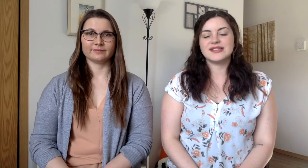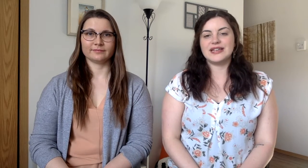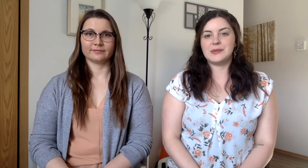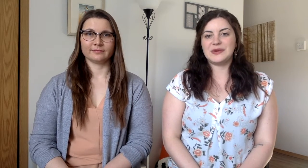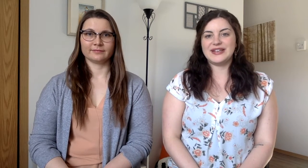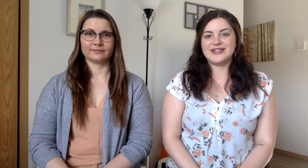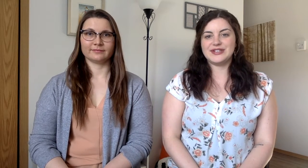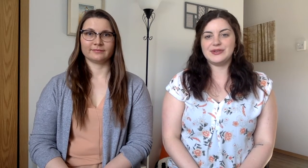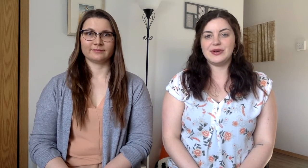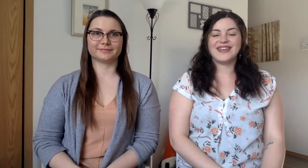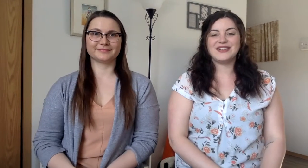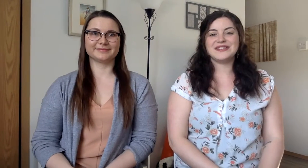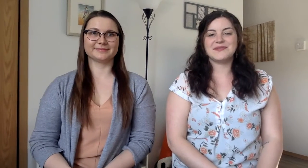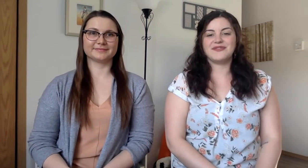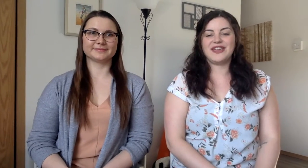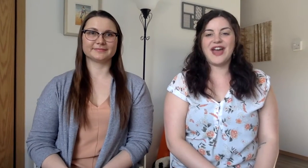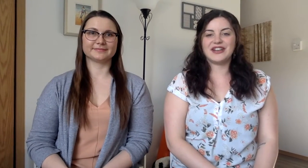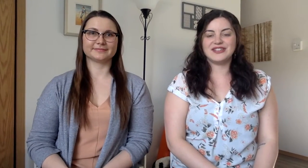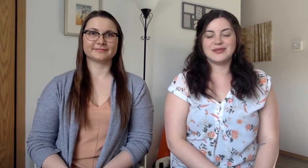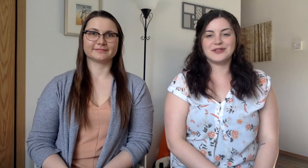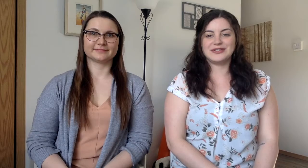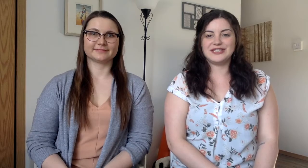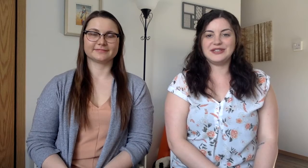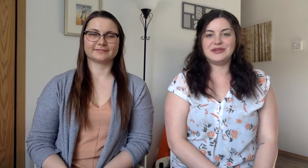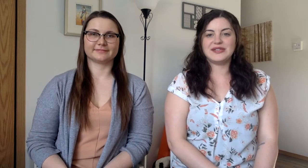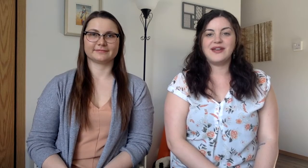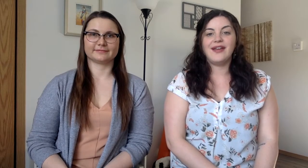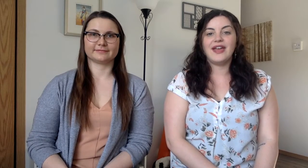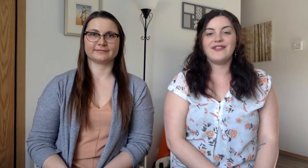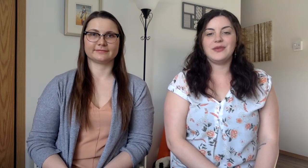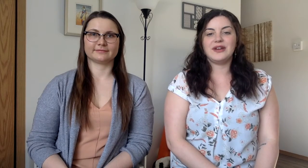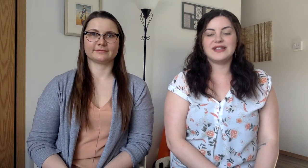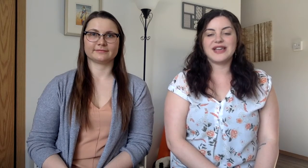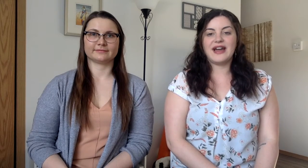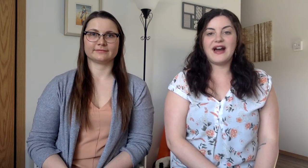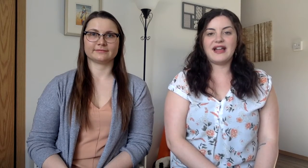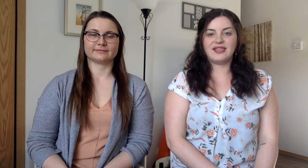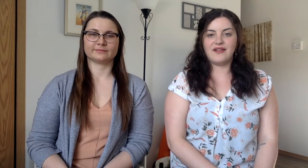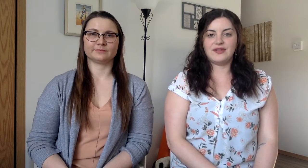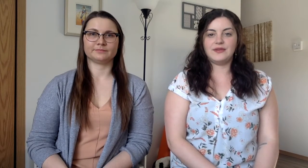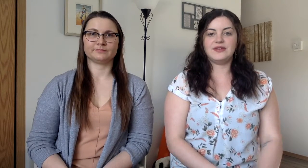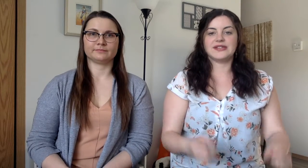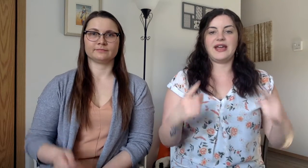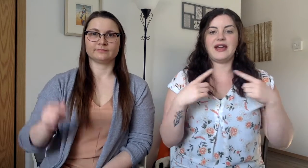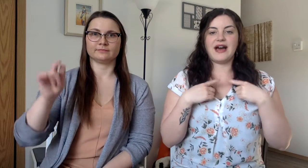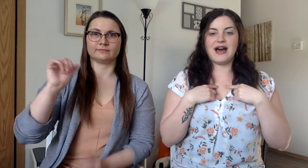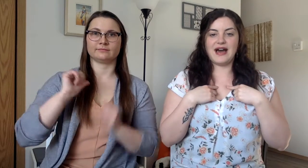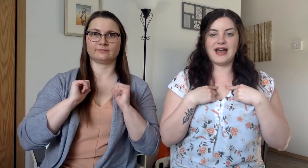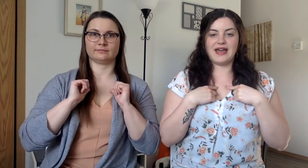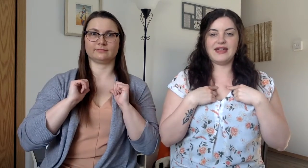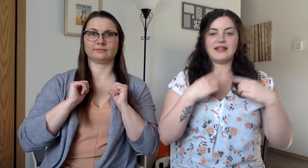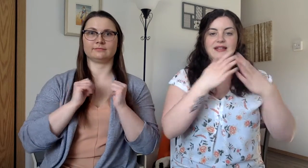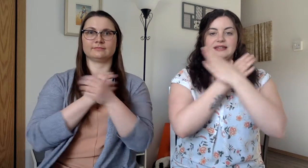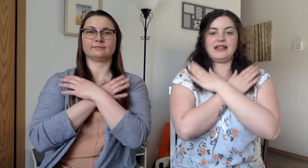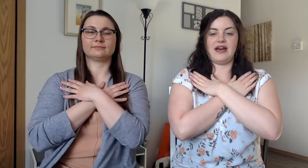Skinnamarinky-doo. Here's some of the actions we're going to use. If you want to say, I love you, you say, I love